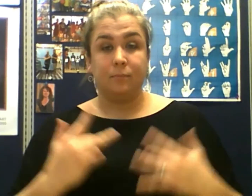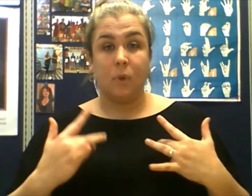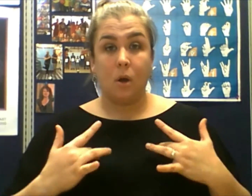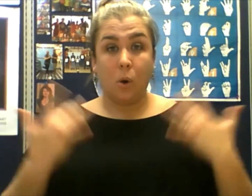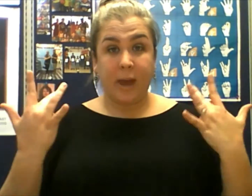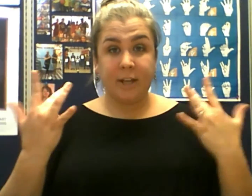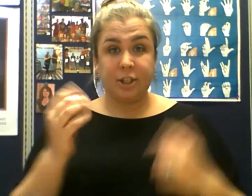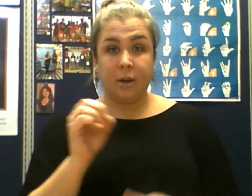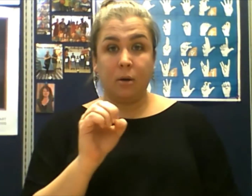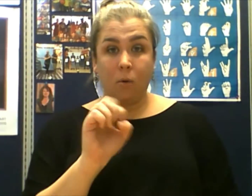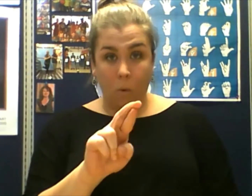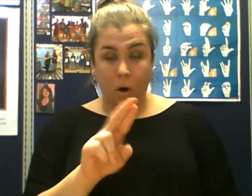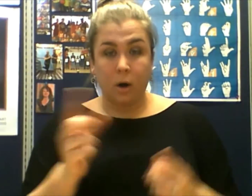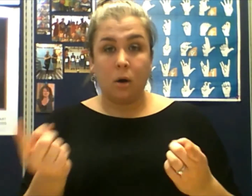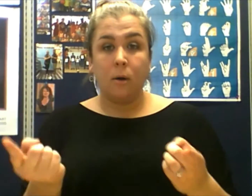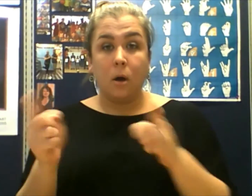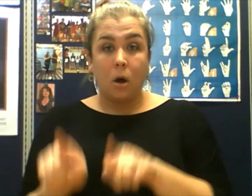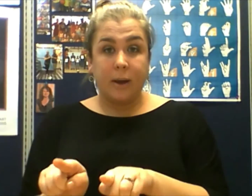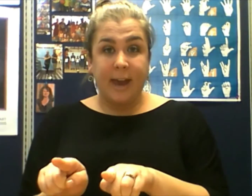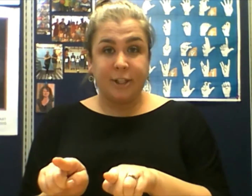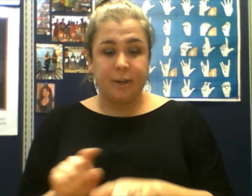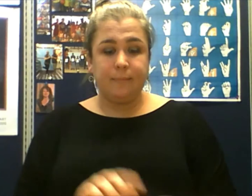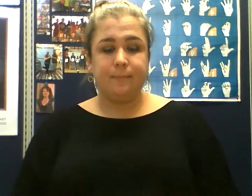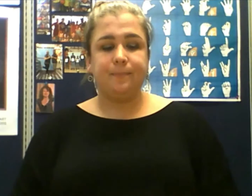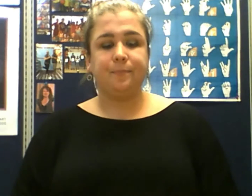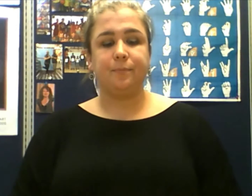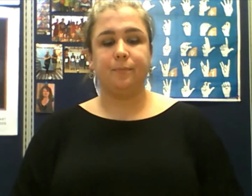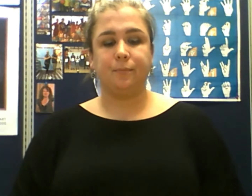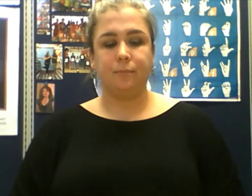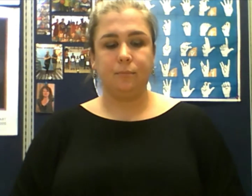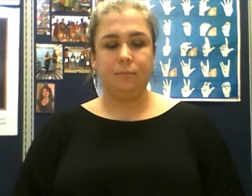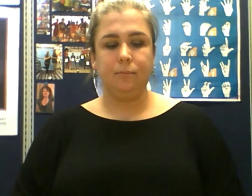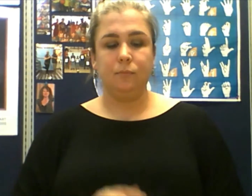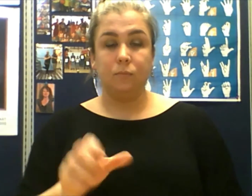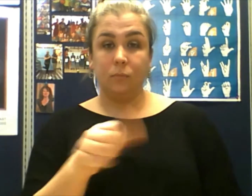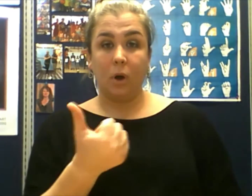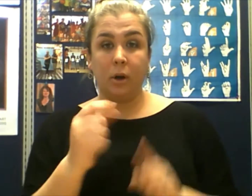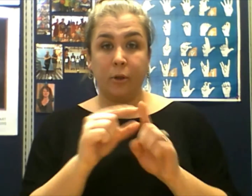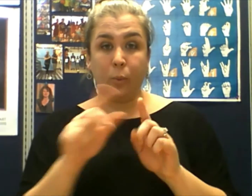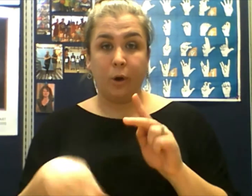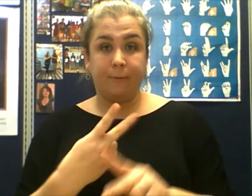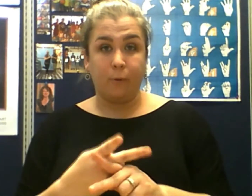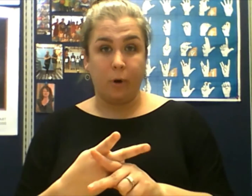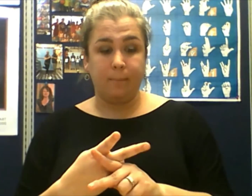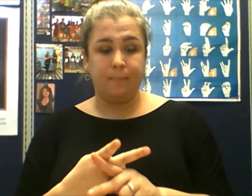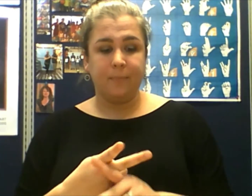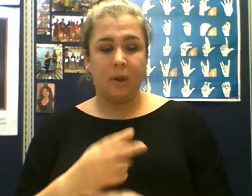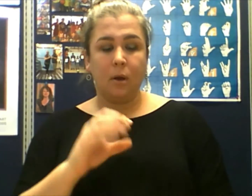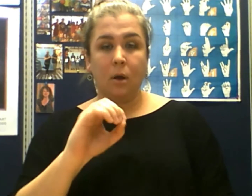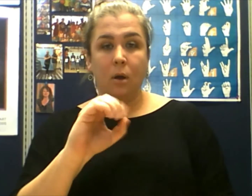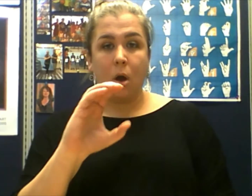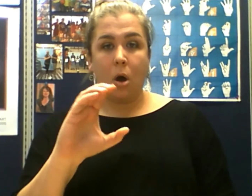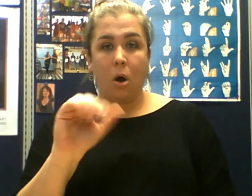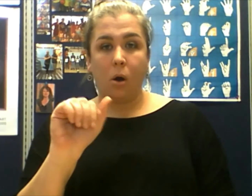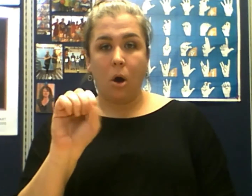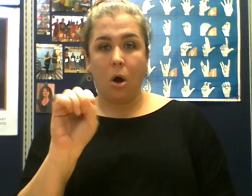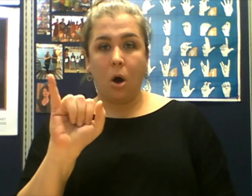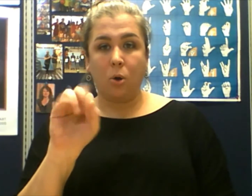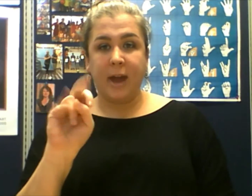occasion or occasion. Occasion, another word form. Occasional.